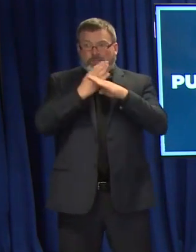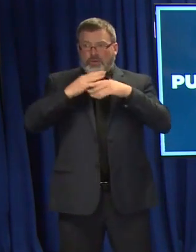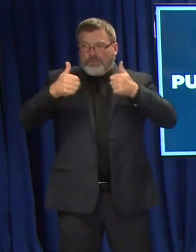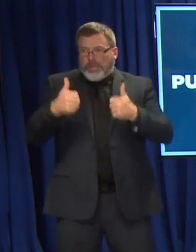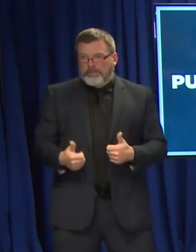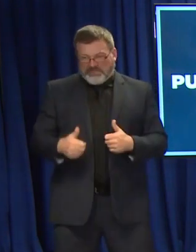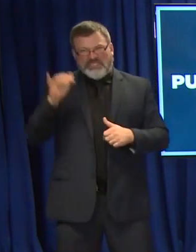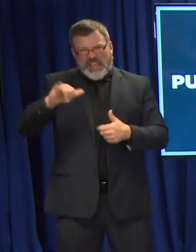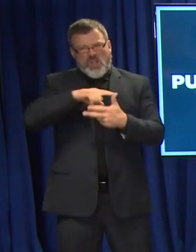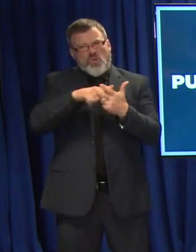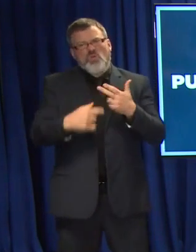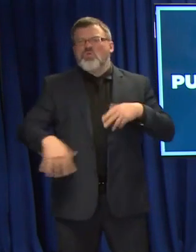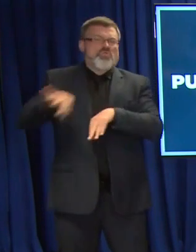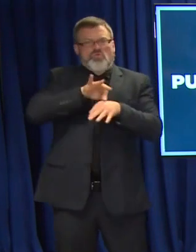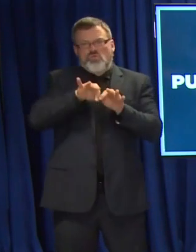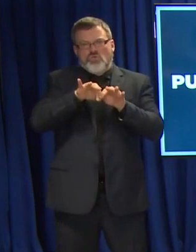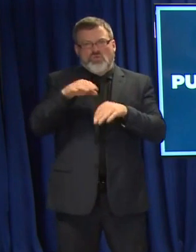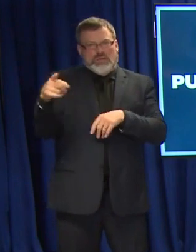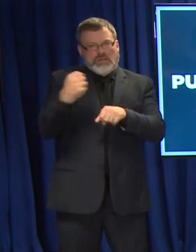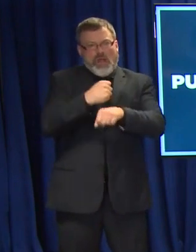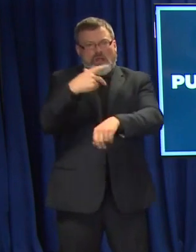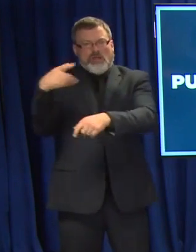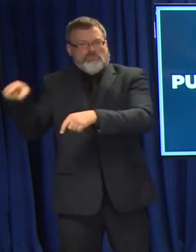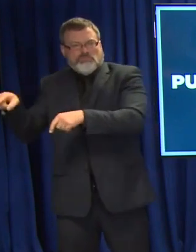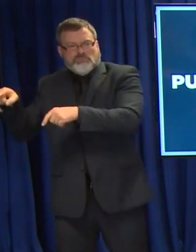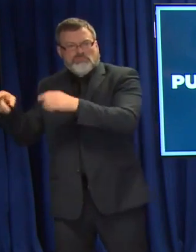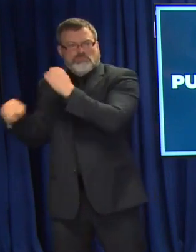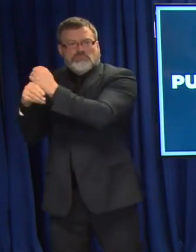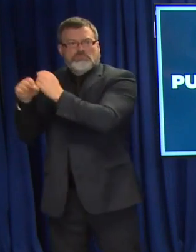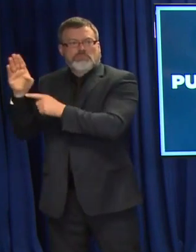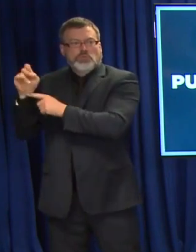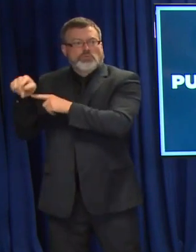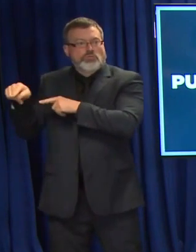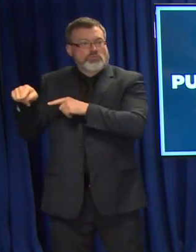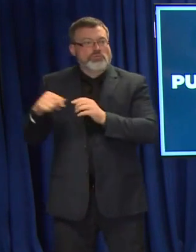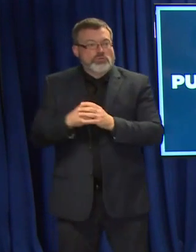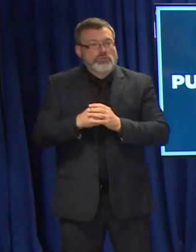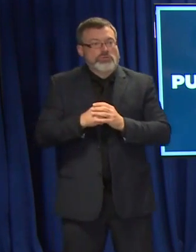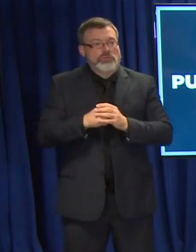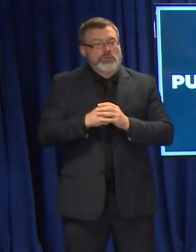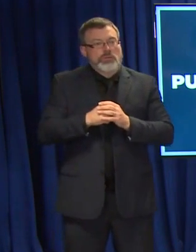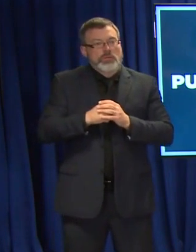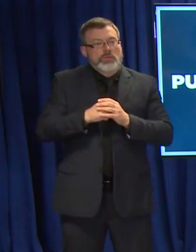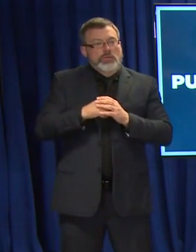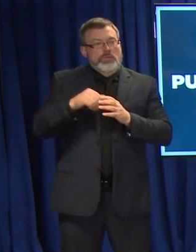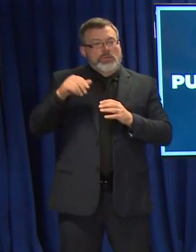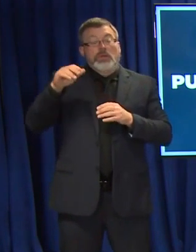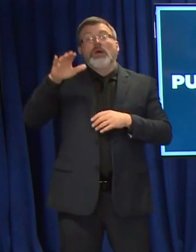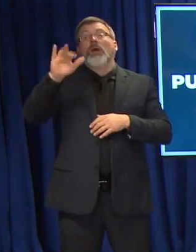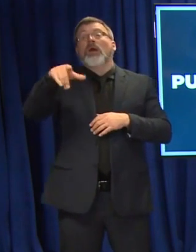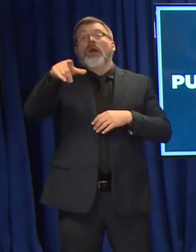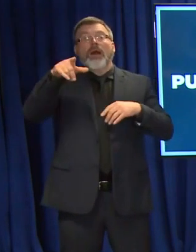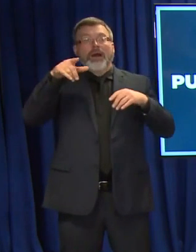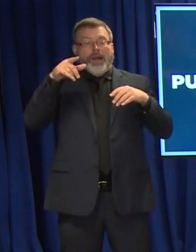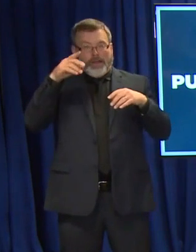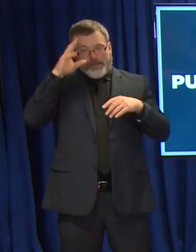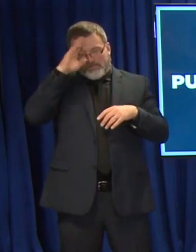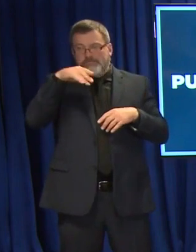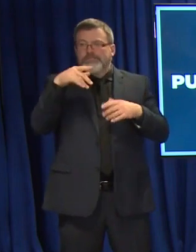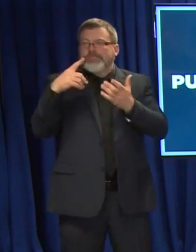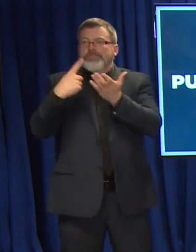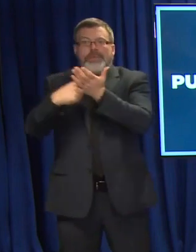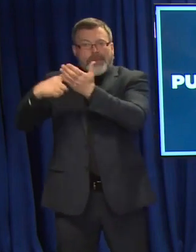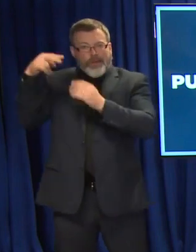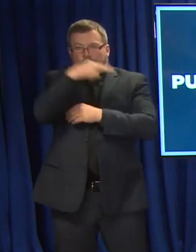to announce that heterologous dosing, also called mixing and matching of vaccine products